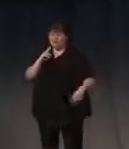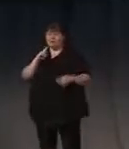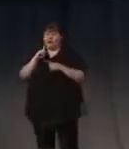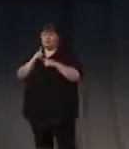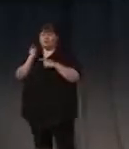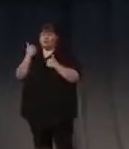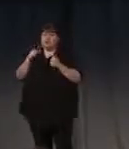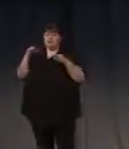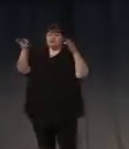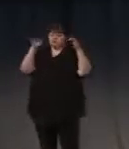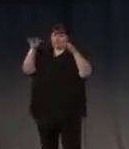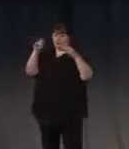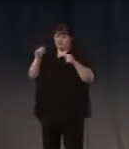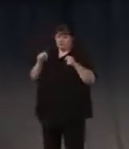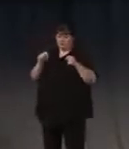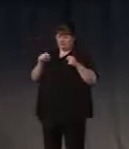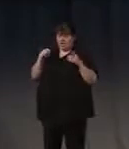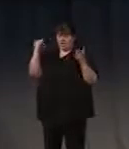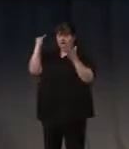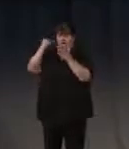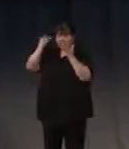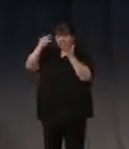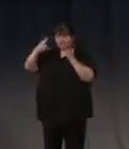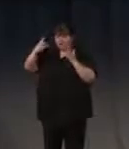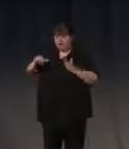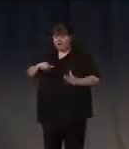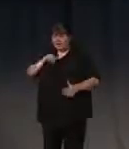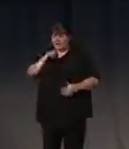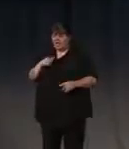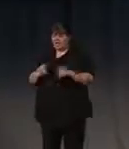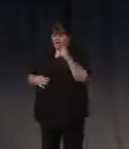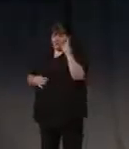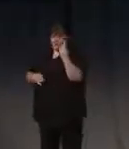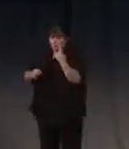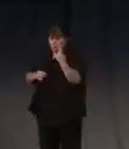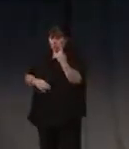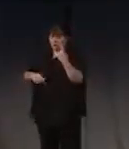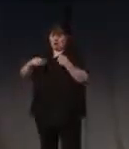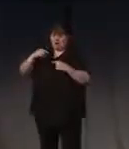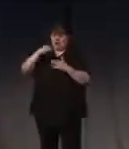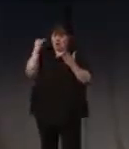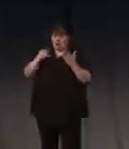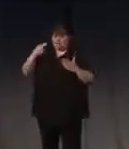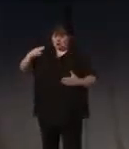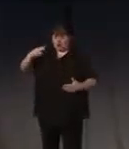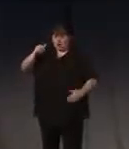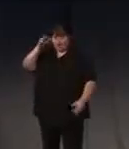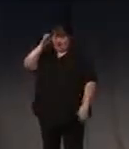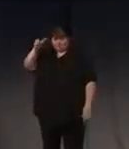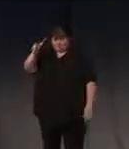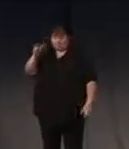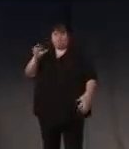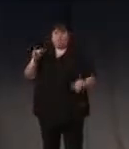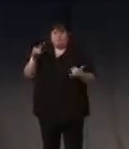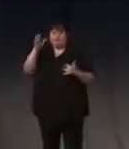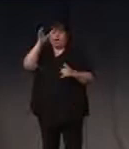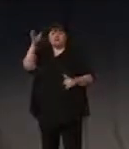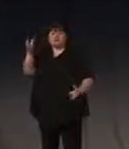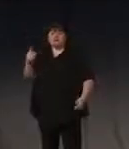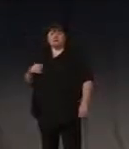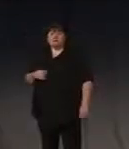to describe it. I'm not going to be an art historian. I'm just going to throw out one art historical concept here, and that is this